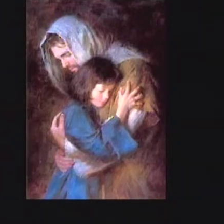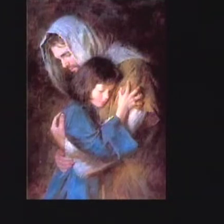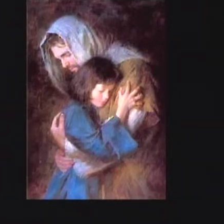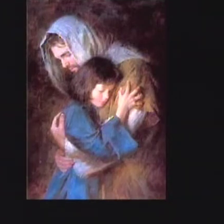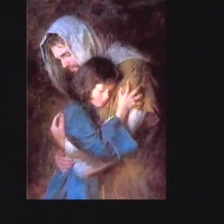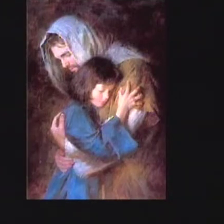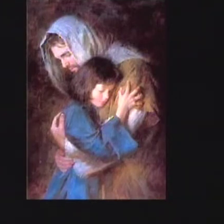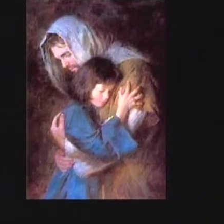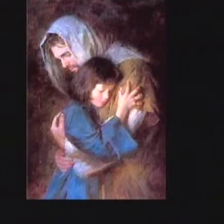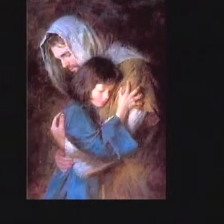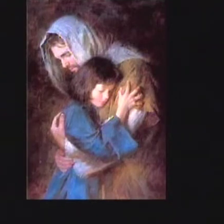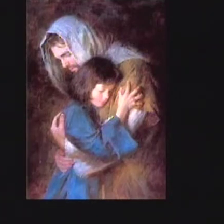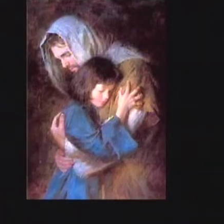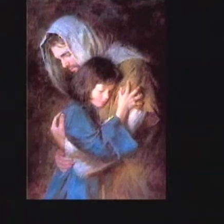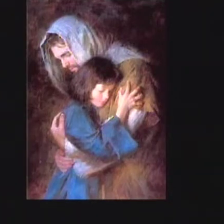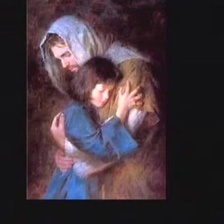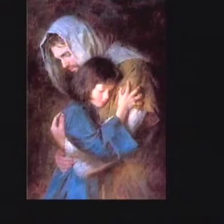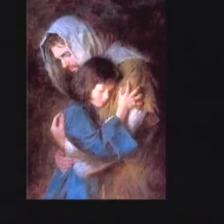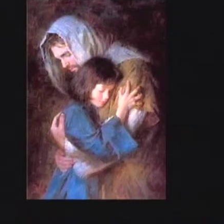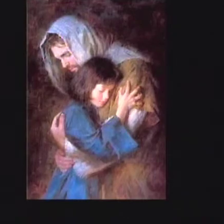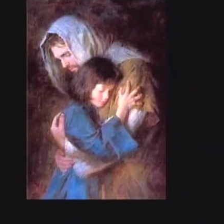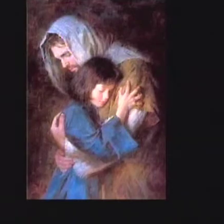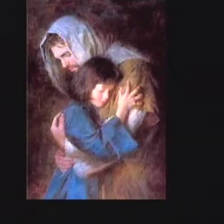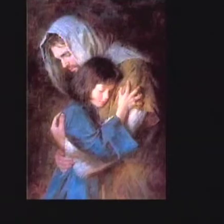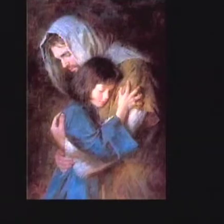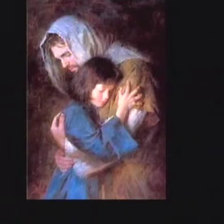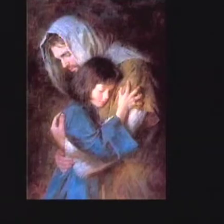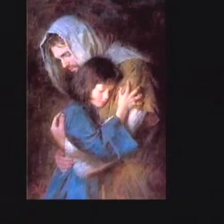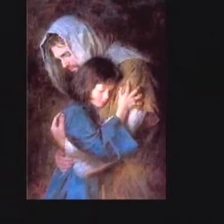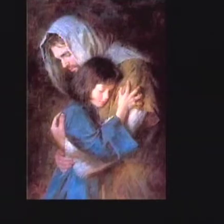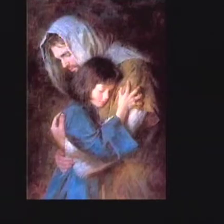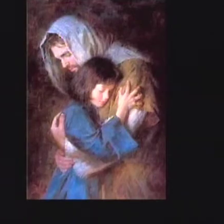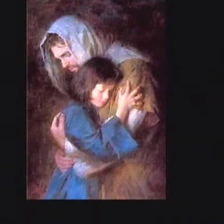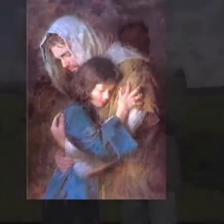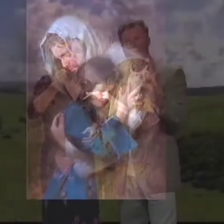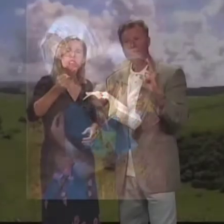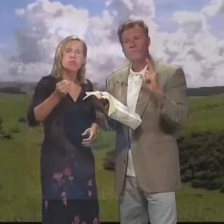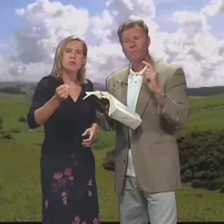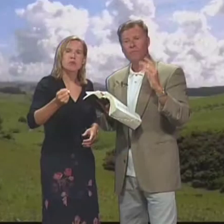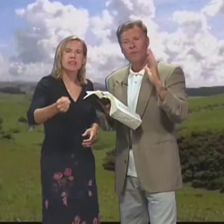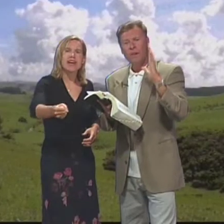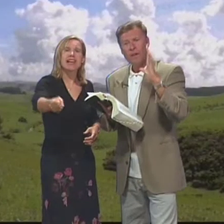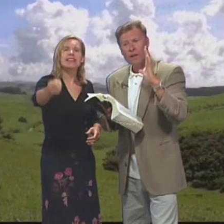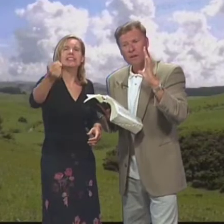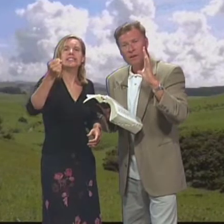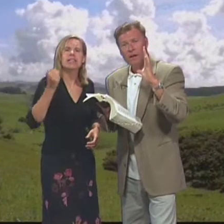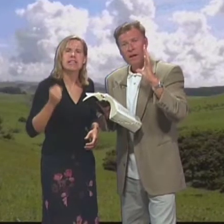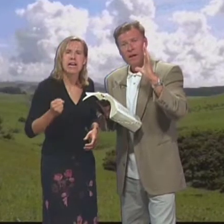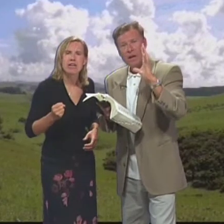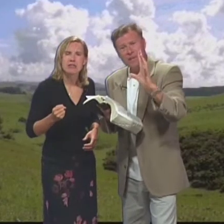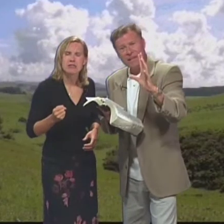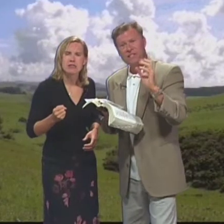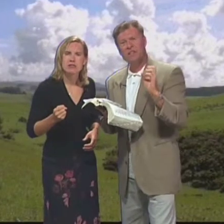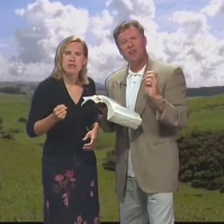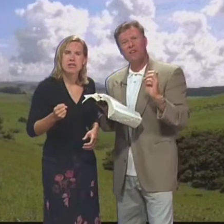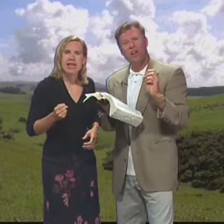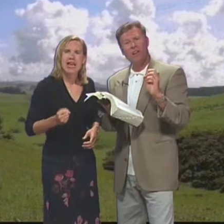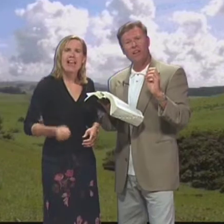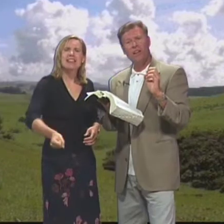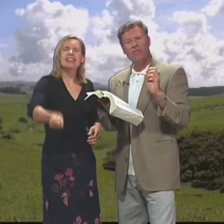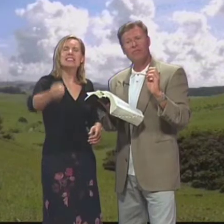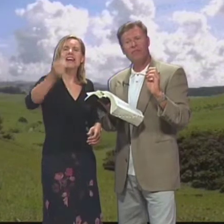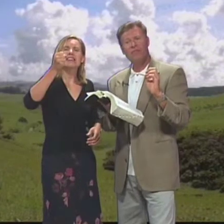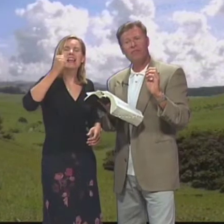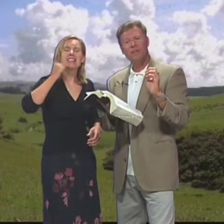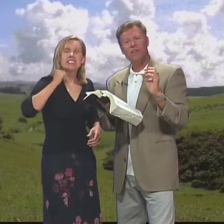But he leads the way When his spirit Comes upon you He fills you Cuando su espíritu Viene sobre tu vida Él te llena He releases God's